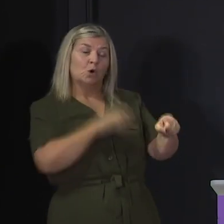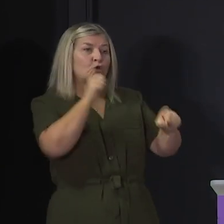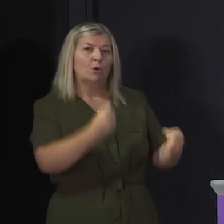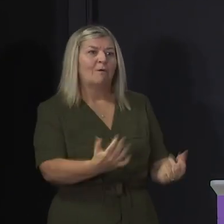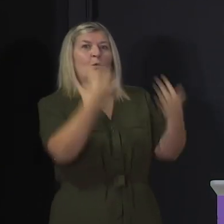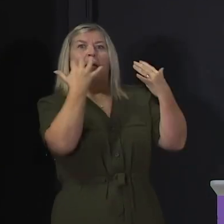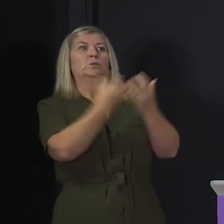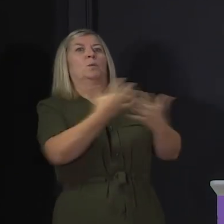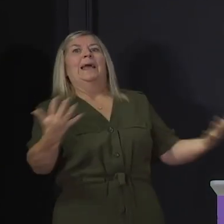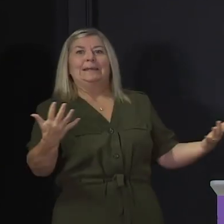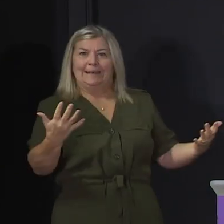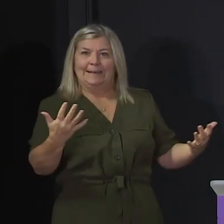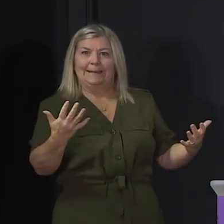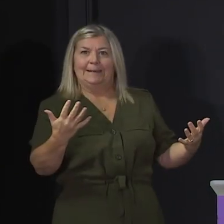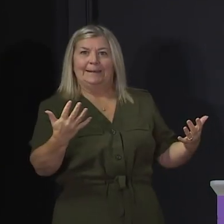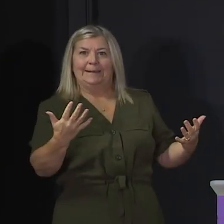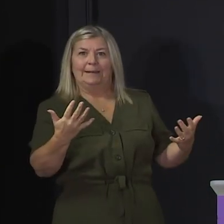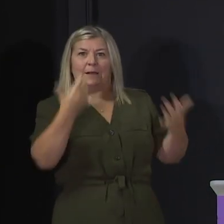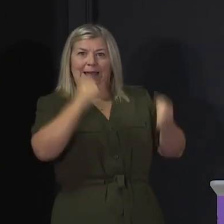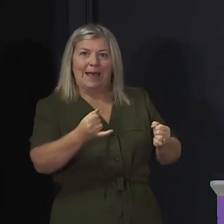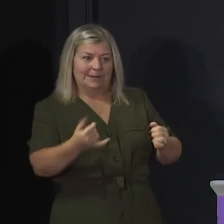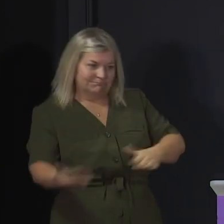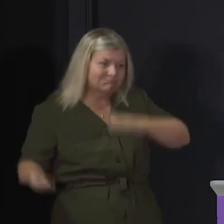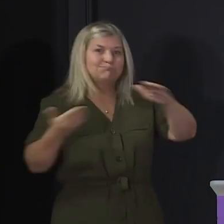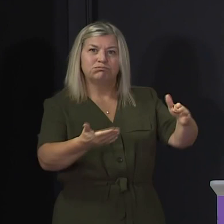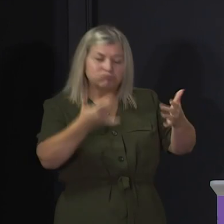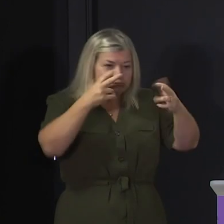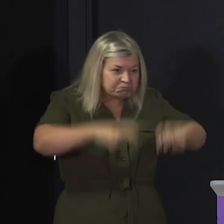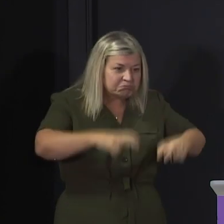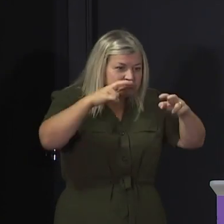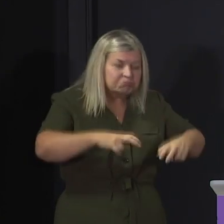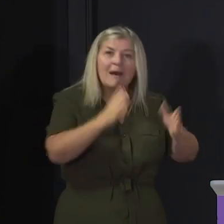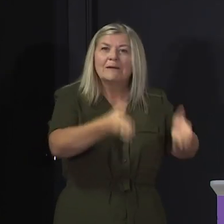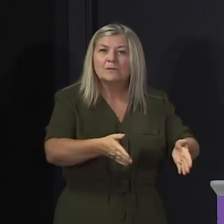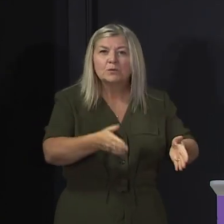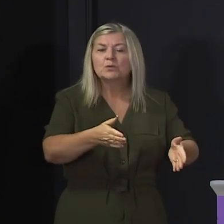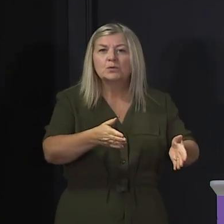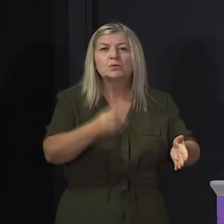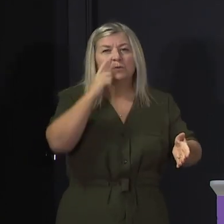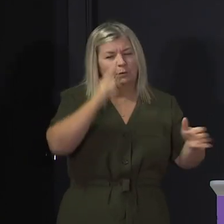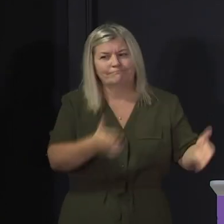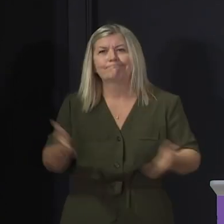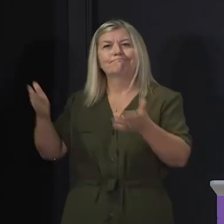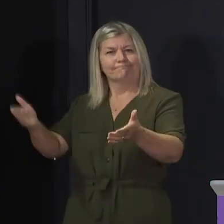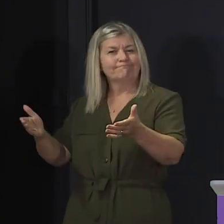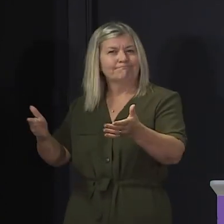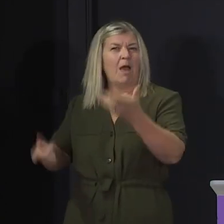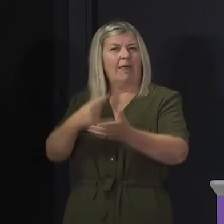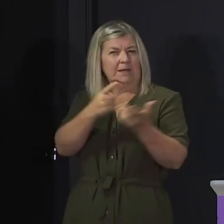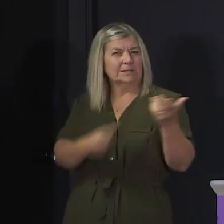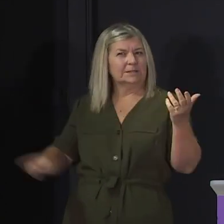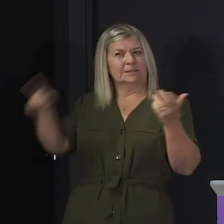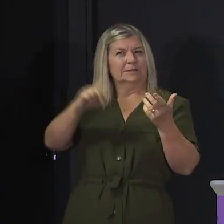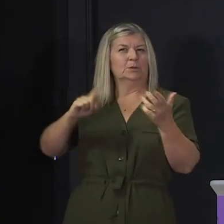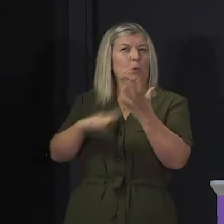handle more tests from across the UK than it had the capacity to deal with promptly. We also understand that the test diverted included